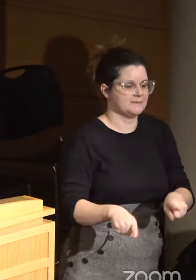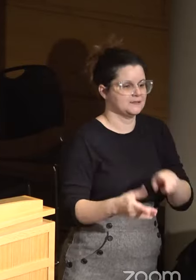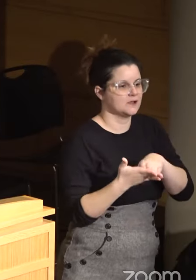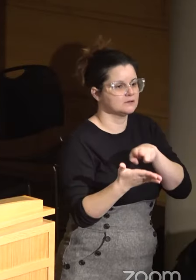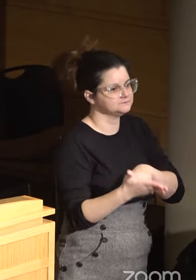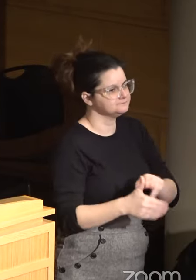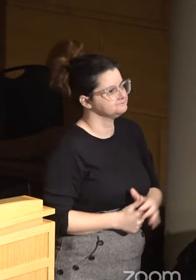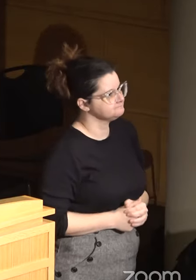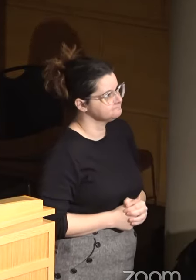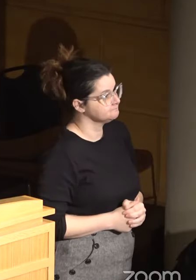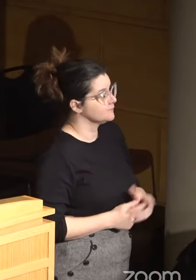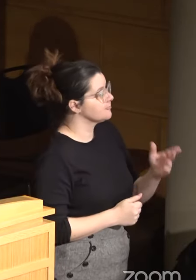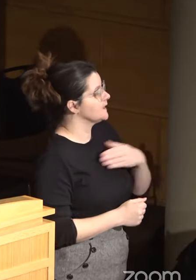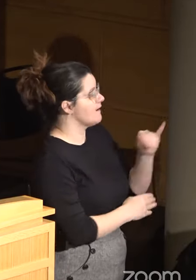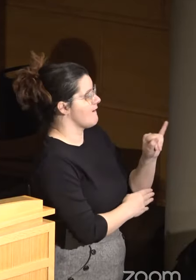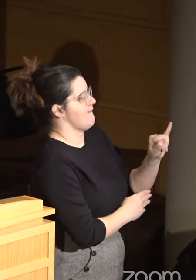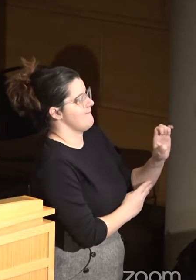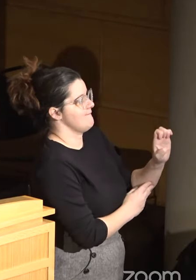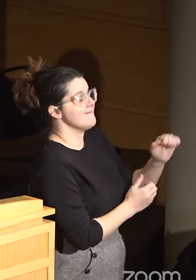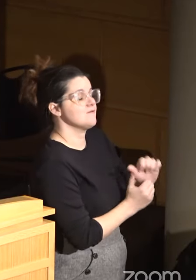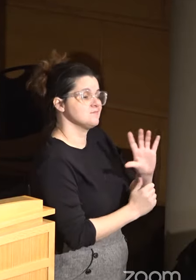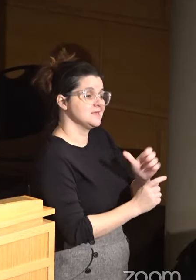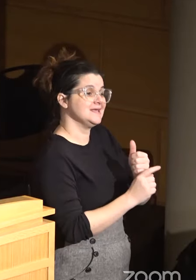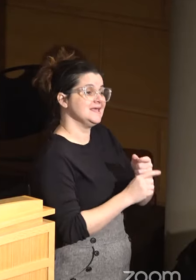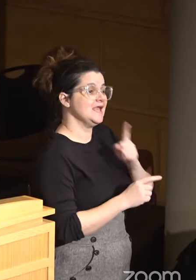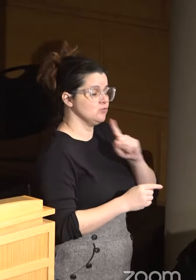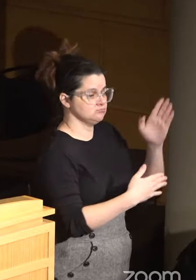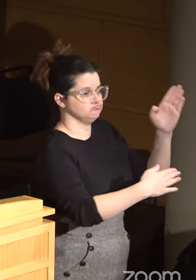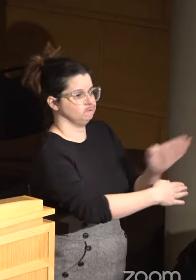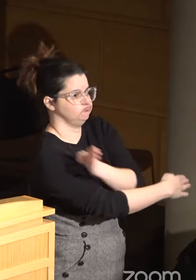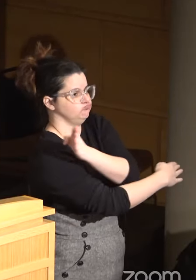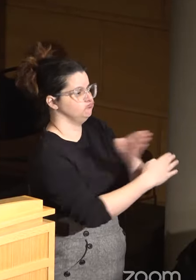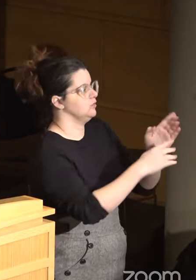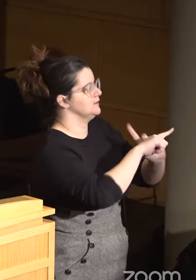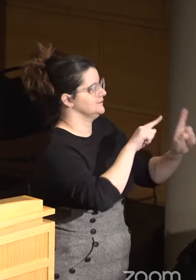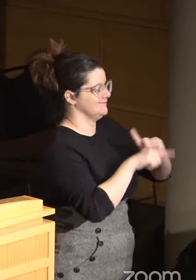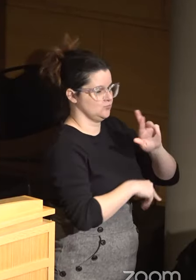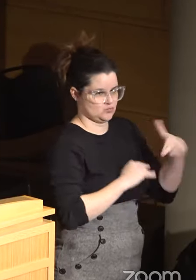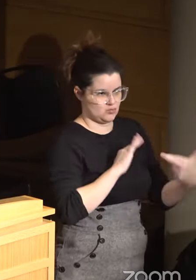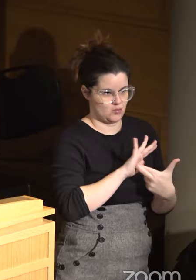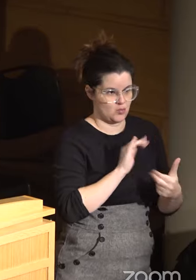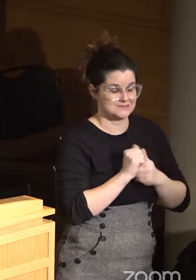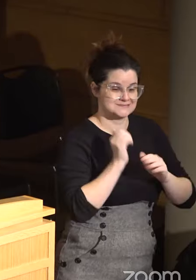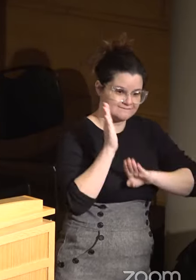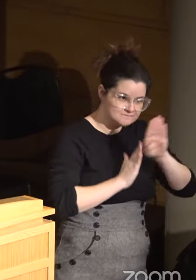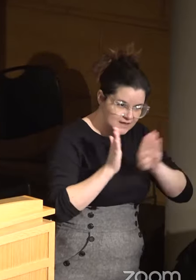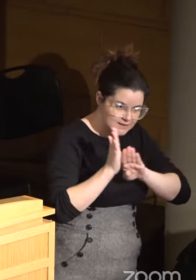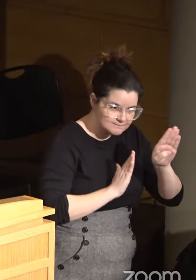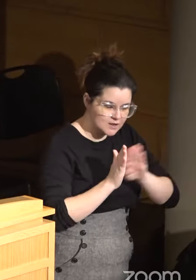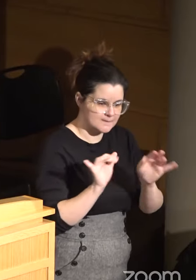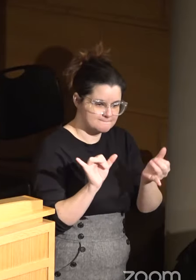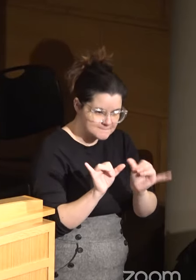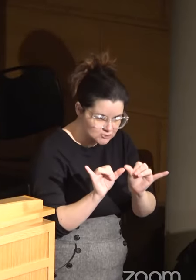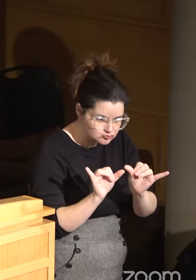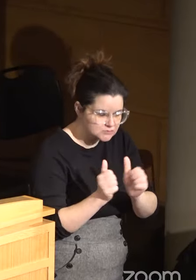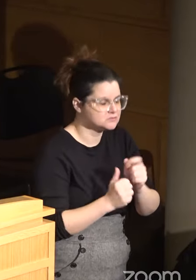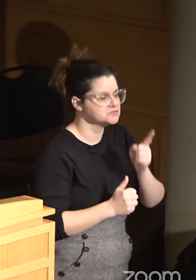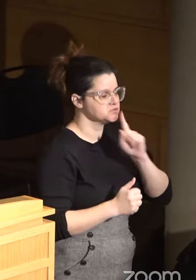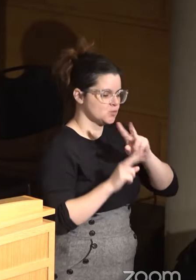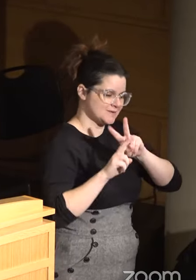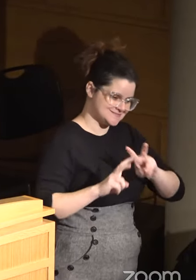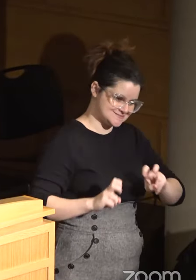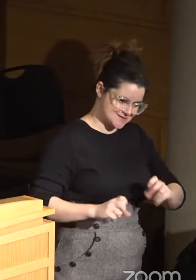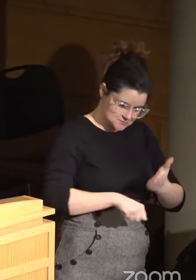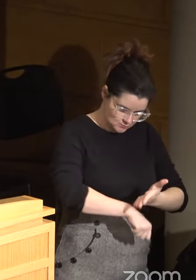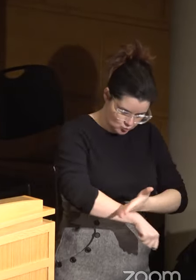The independent evaluator will play a range of roles, including developing measures and metrics to assess the city's